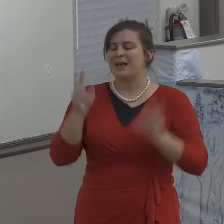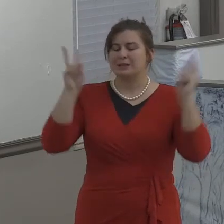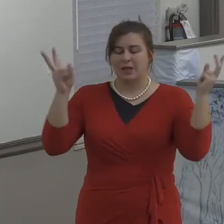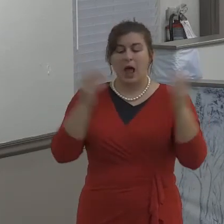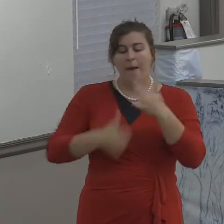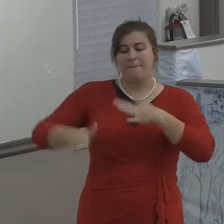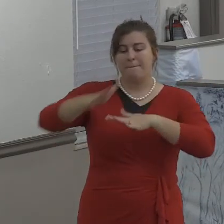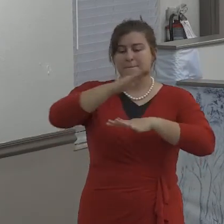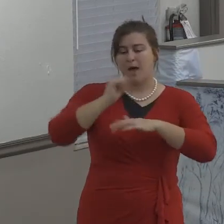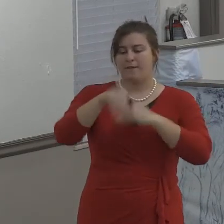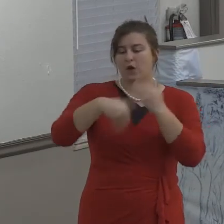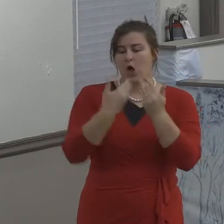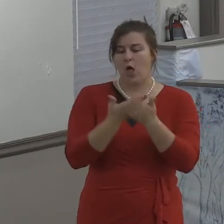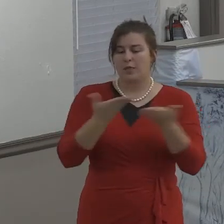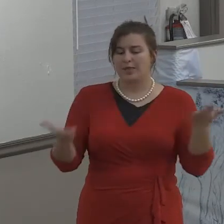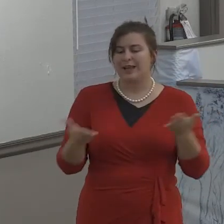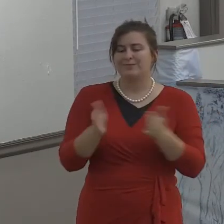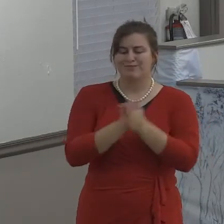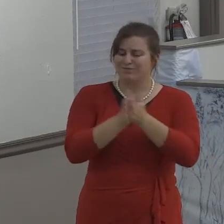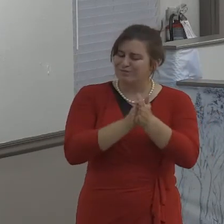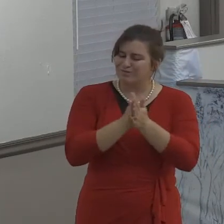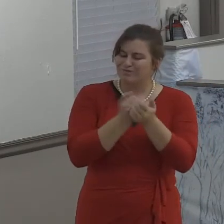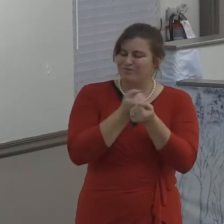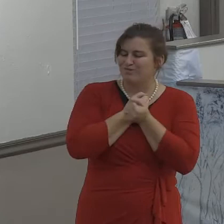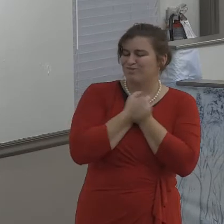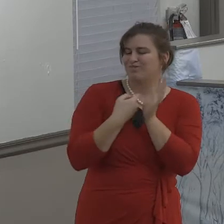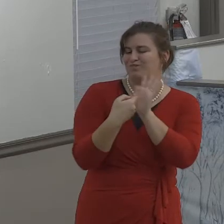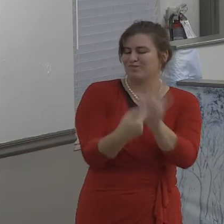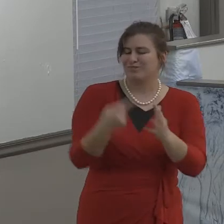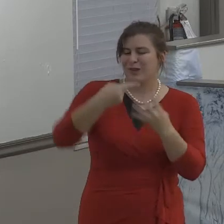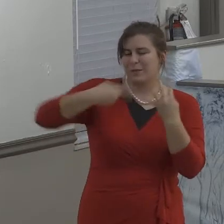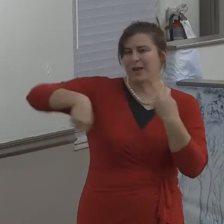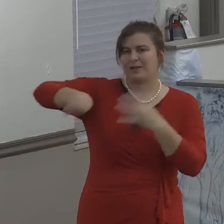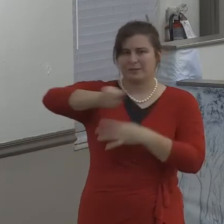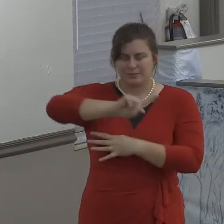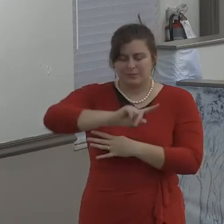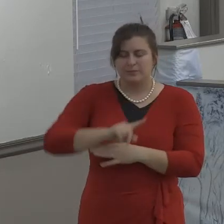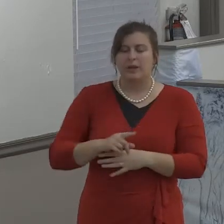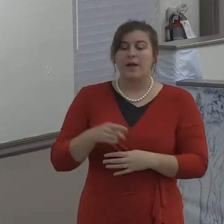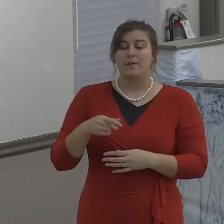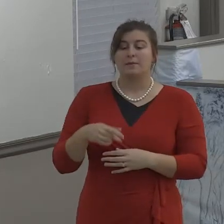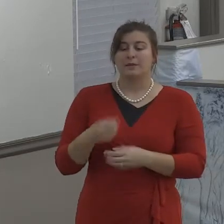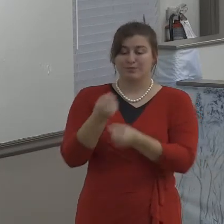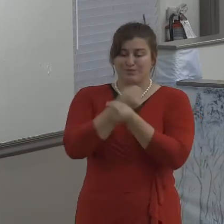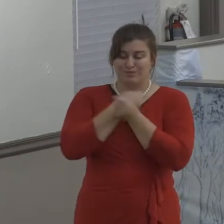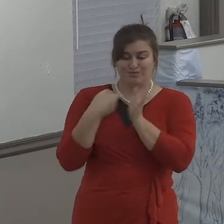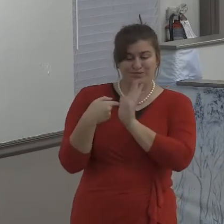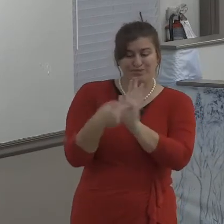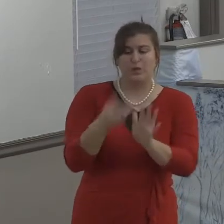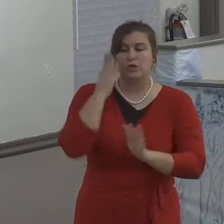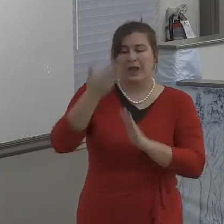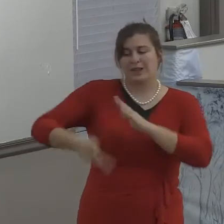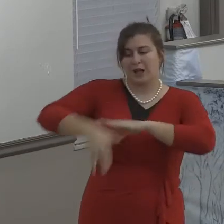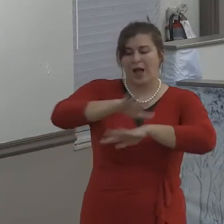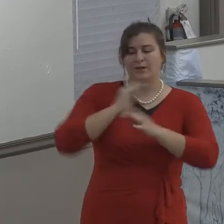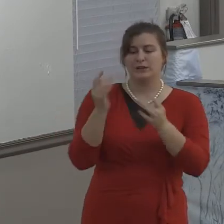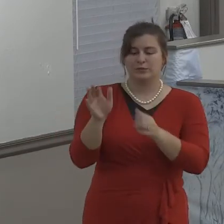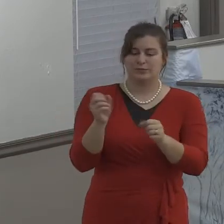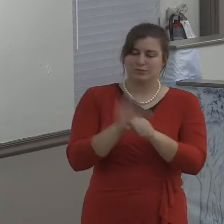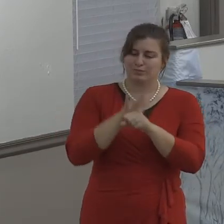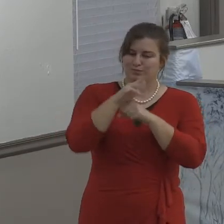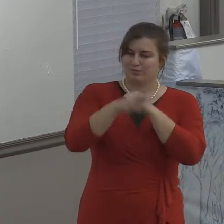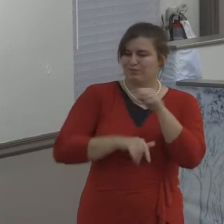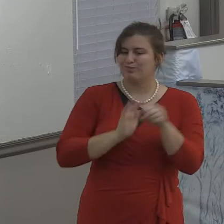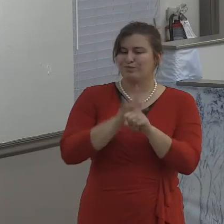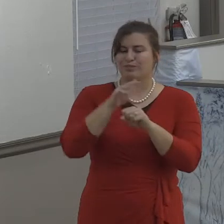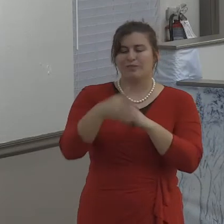we just compromise that. No, it's talking about that love is so charity, agape love is